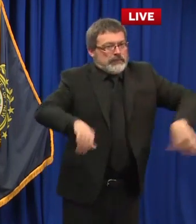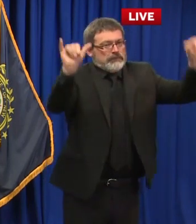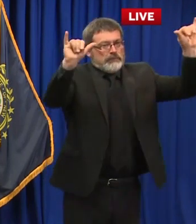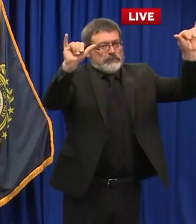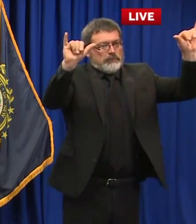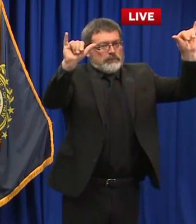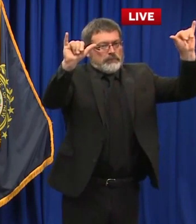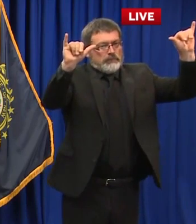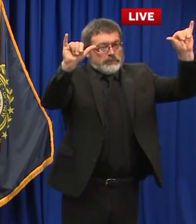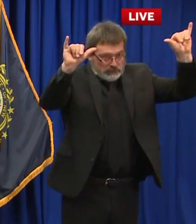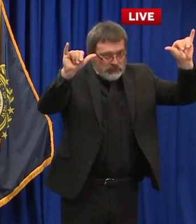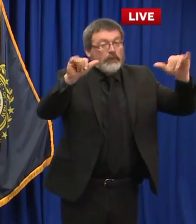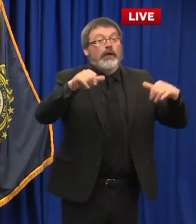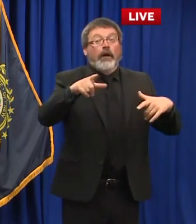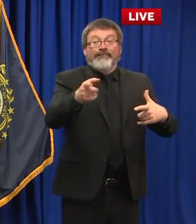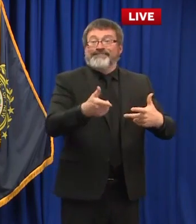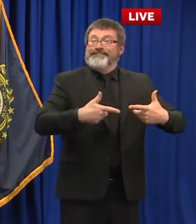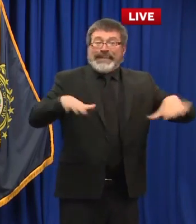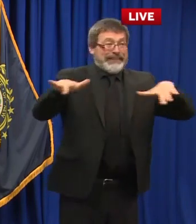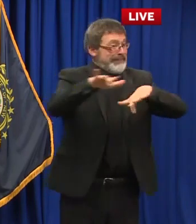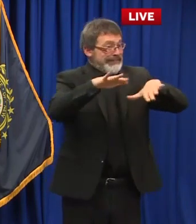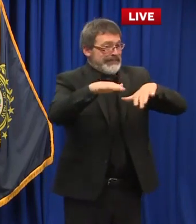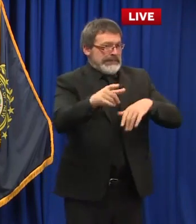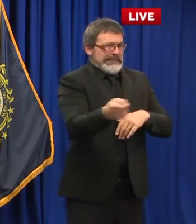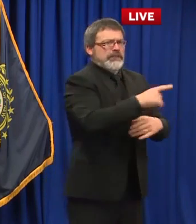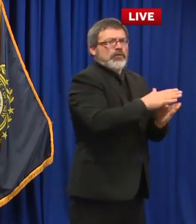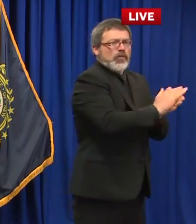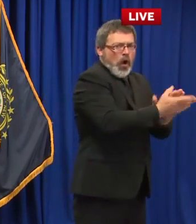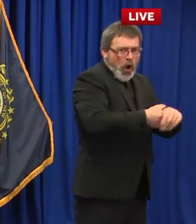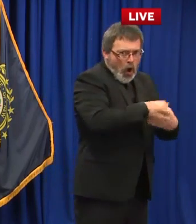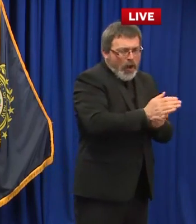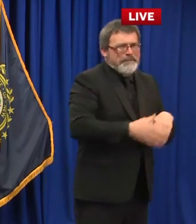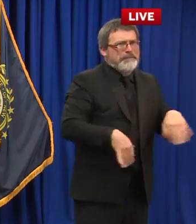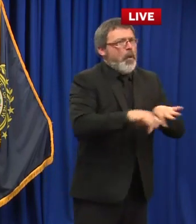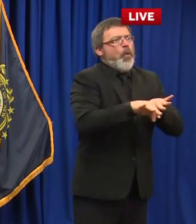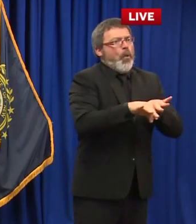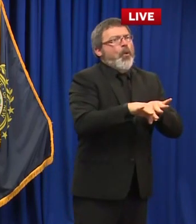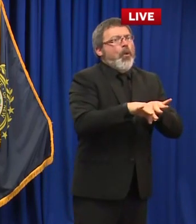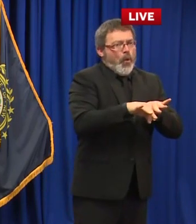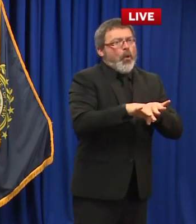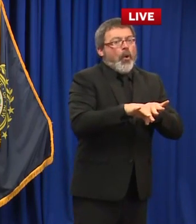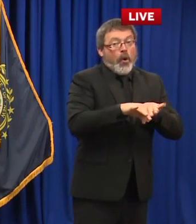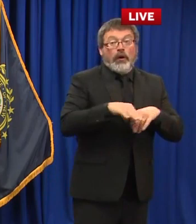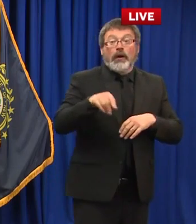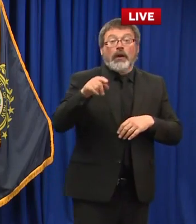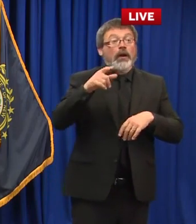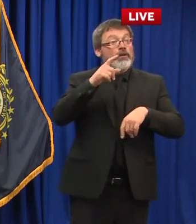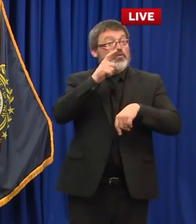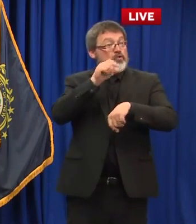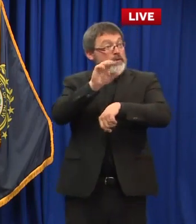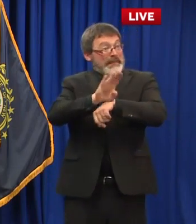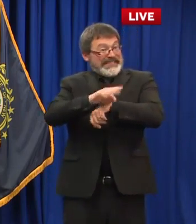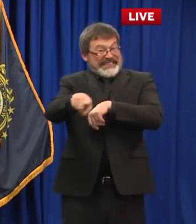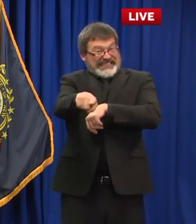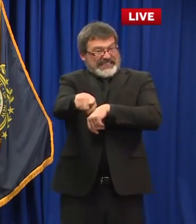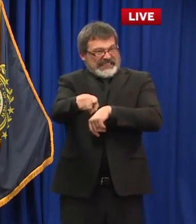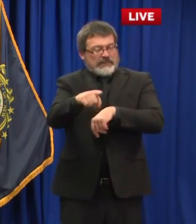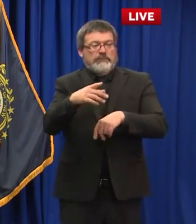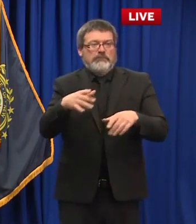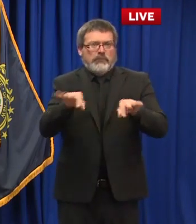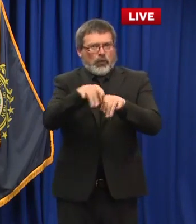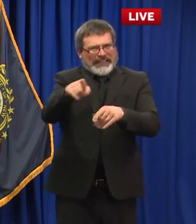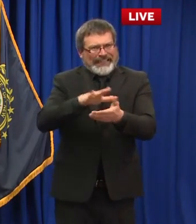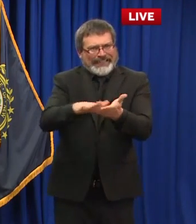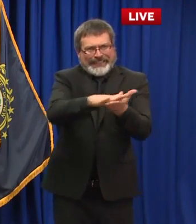for those facilities for the staff and employees. A lot of the things that we've really already passed forward and move forward with our universal guidance but again